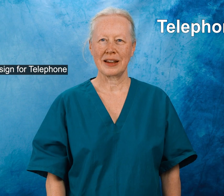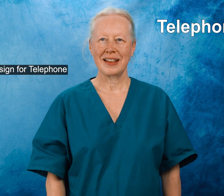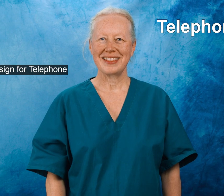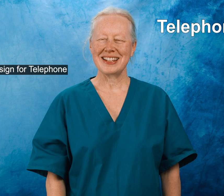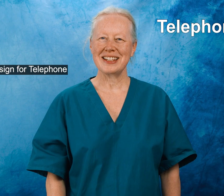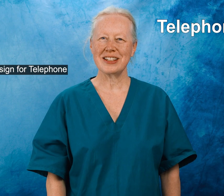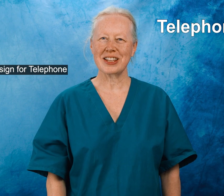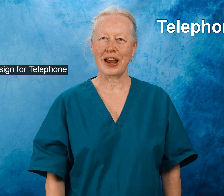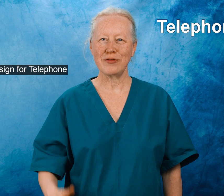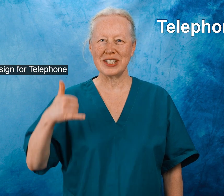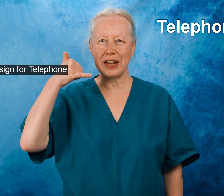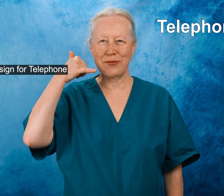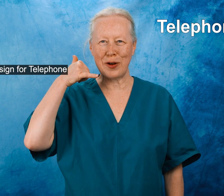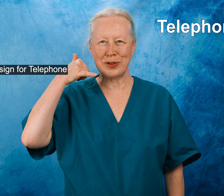This is the sign for Nurse. phone.